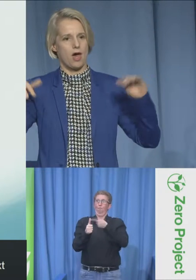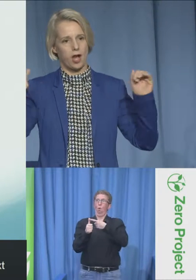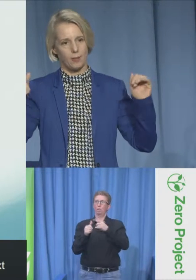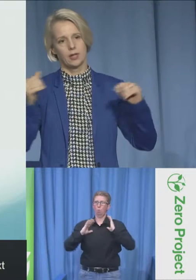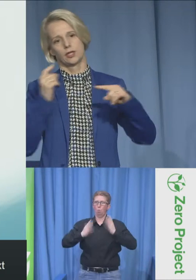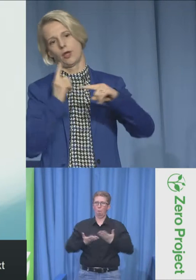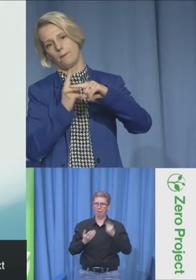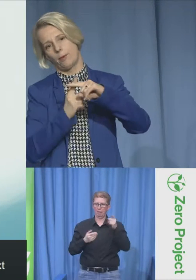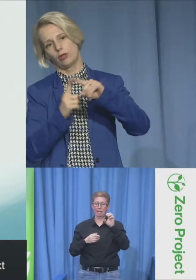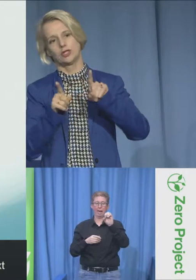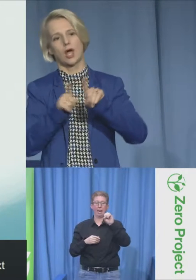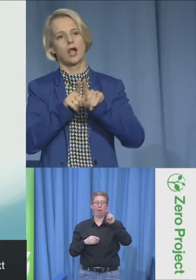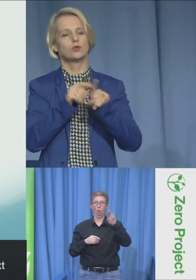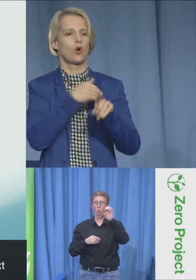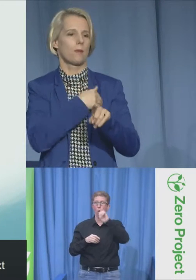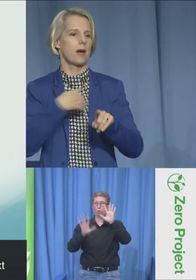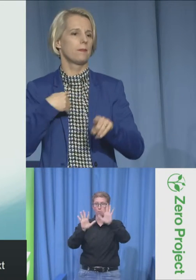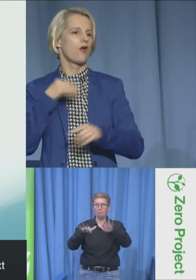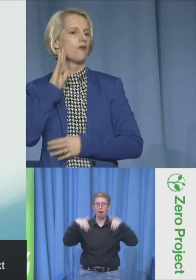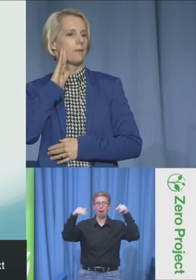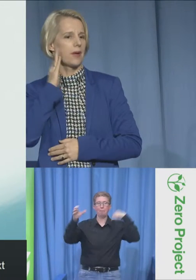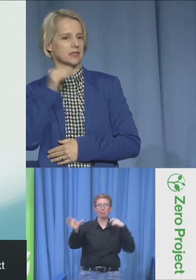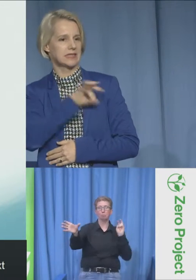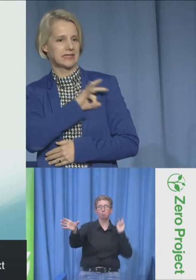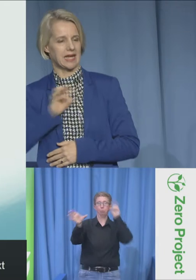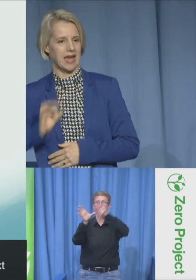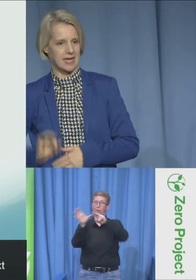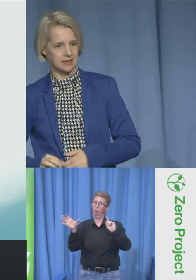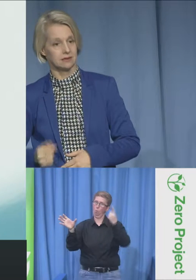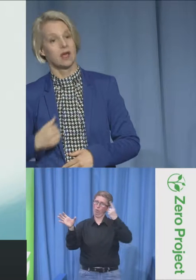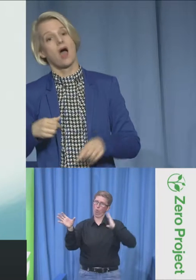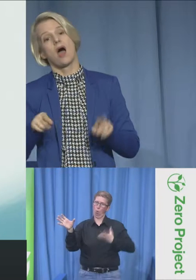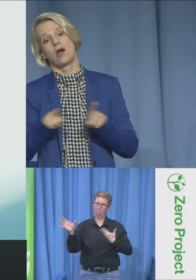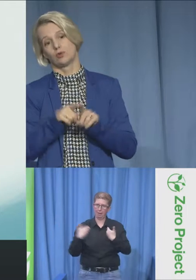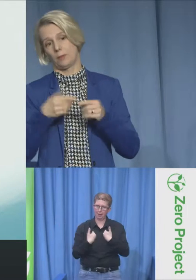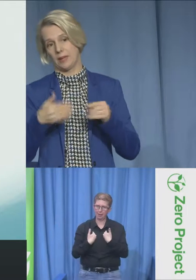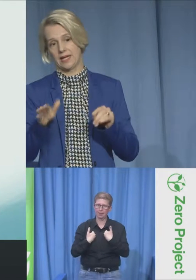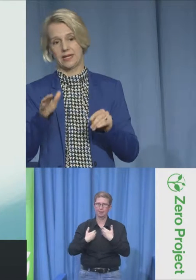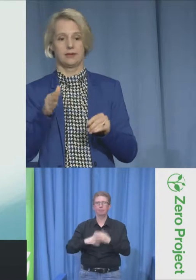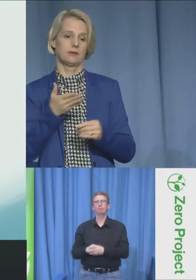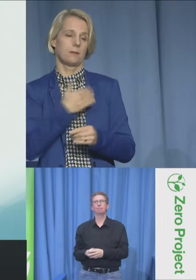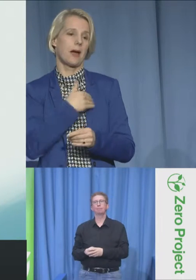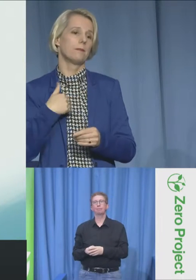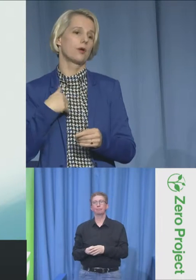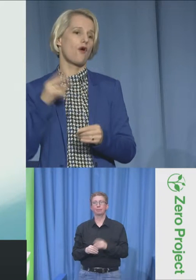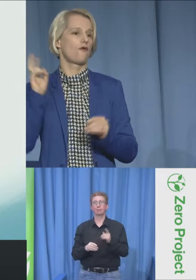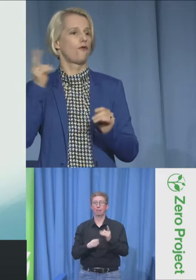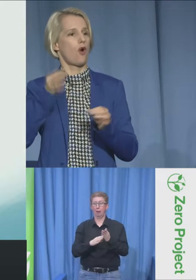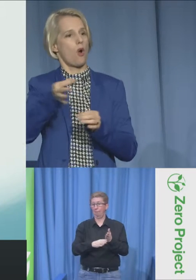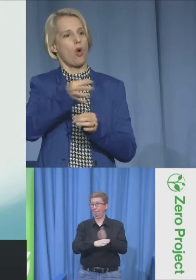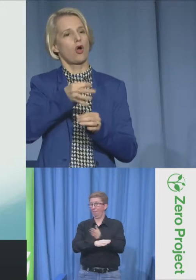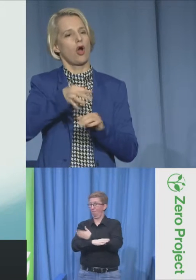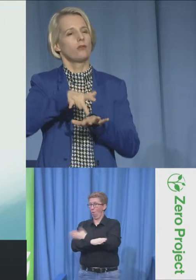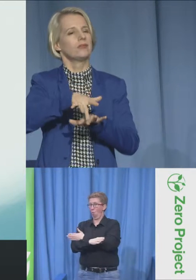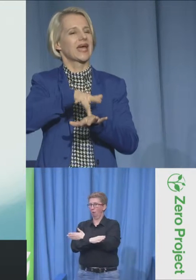before I entered the European Parliament, I was a member of the Belgian Senate and the Belgian Parliament. I have